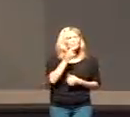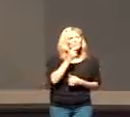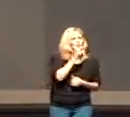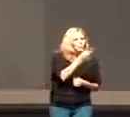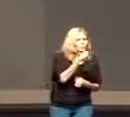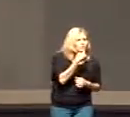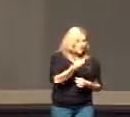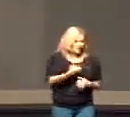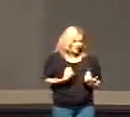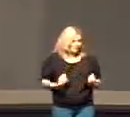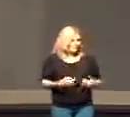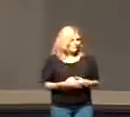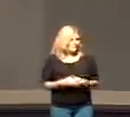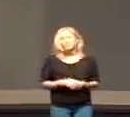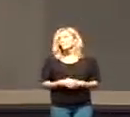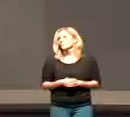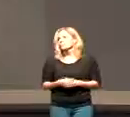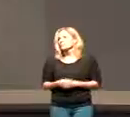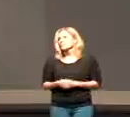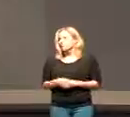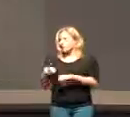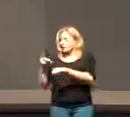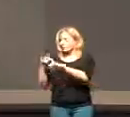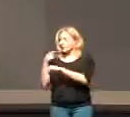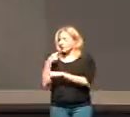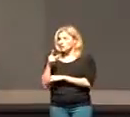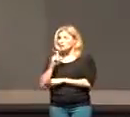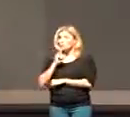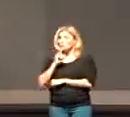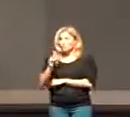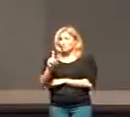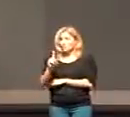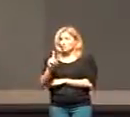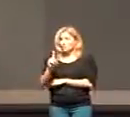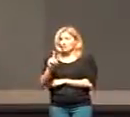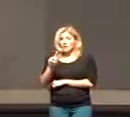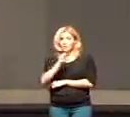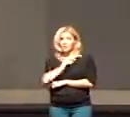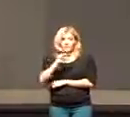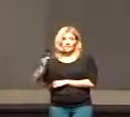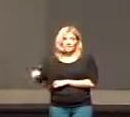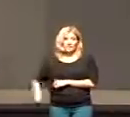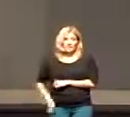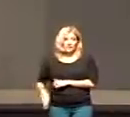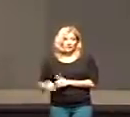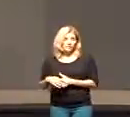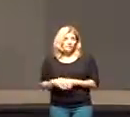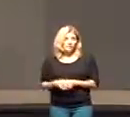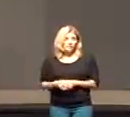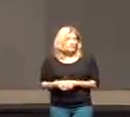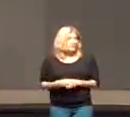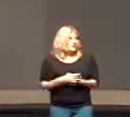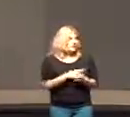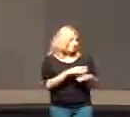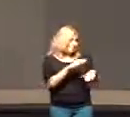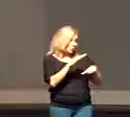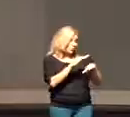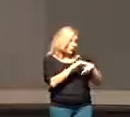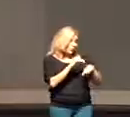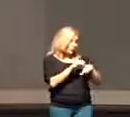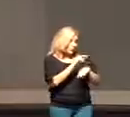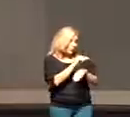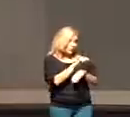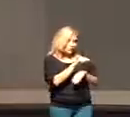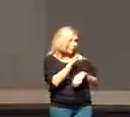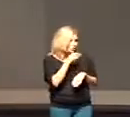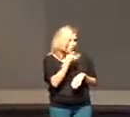you say I am? And Peter answered, you are the Messiah. And Jesus warned them not to